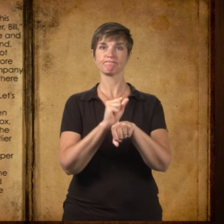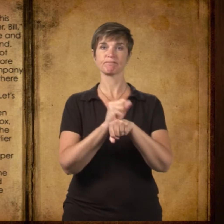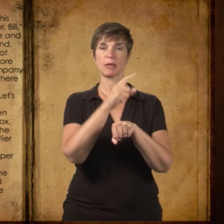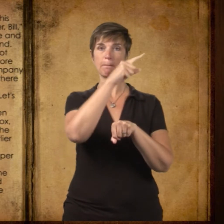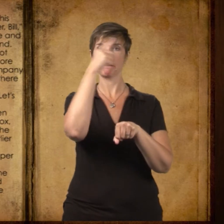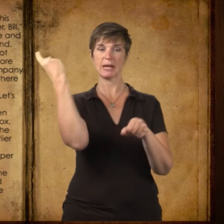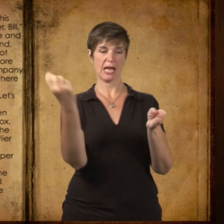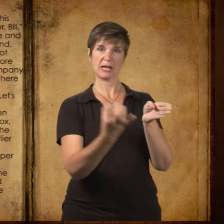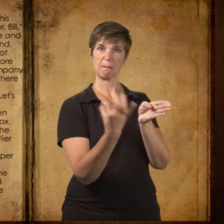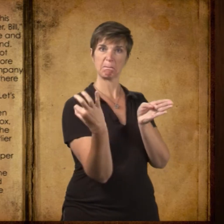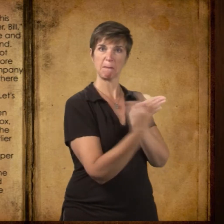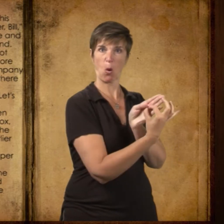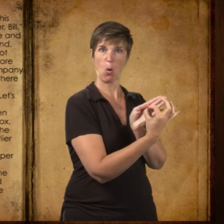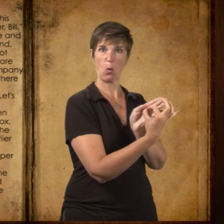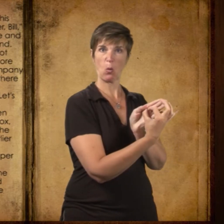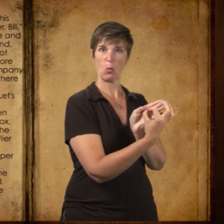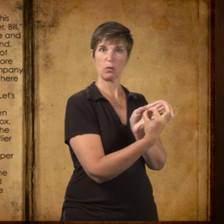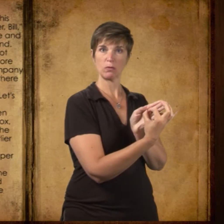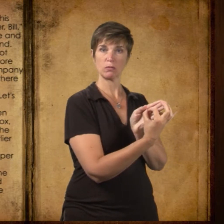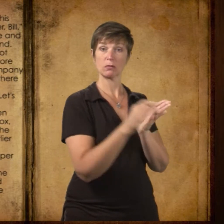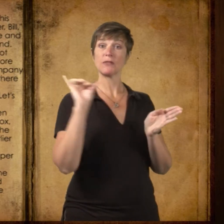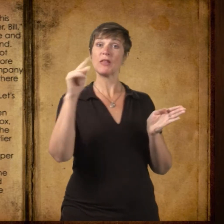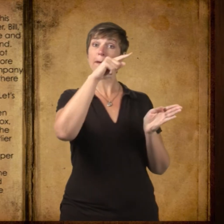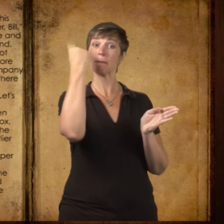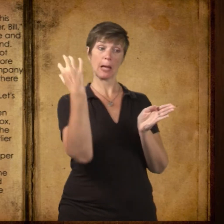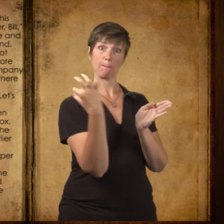night before with the heavy pencil in the Kohl Company office.